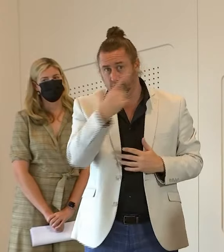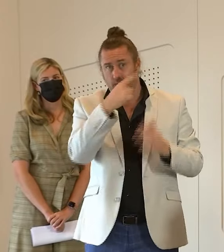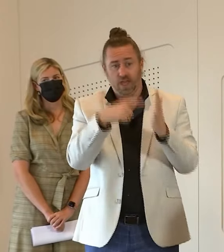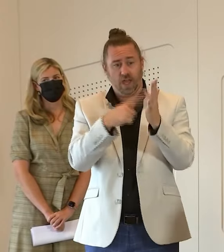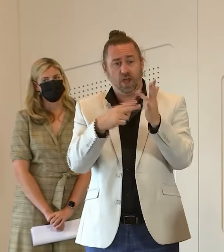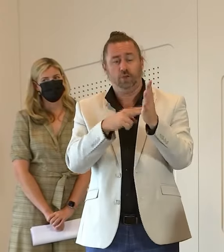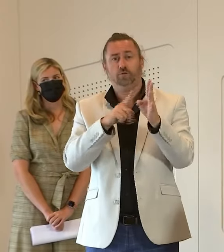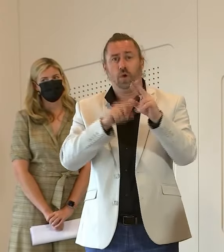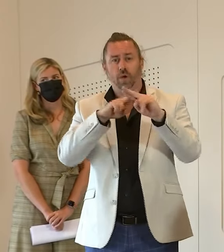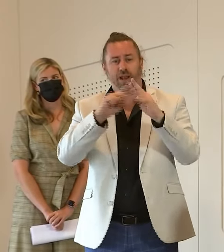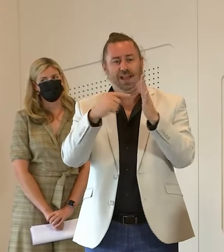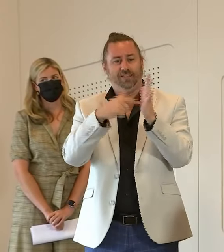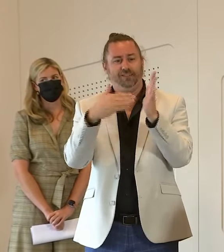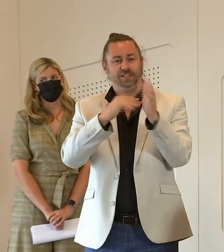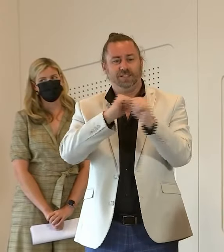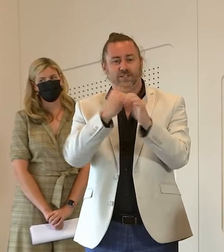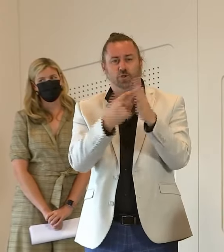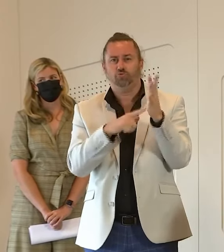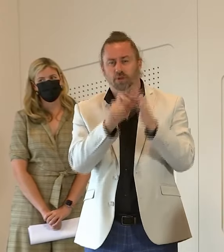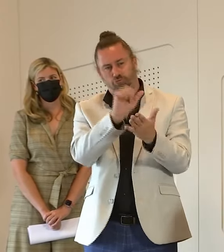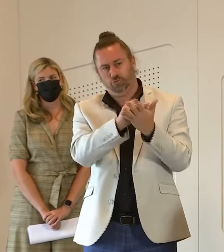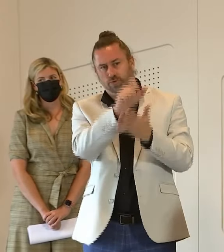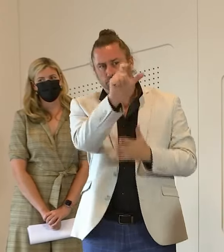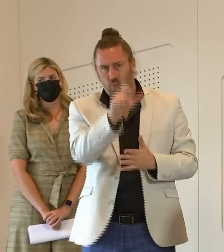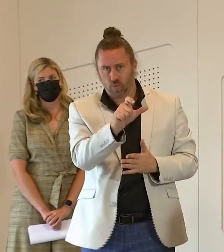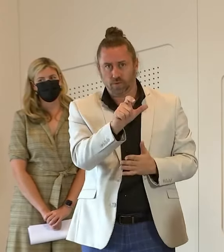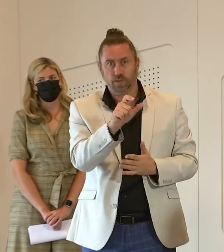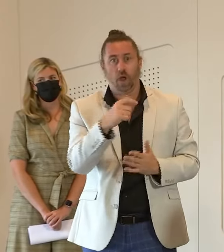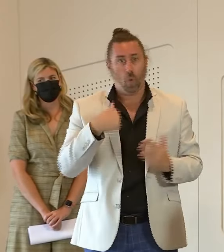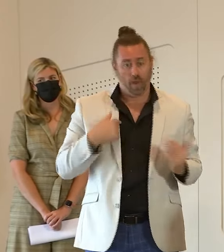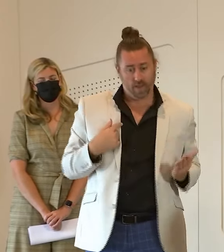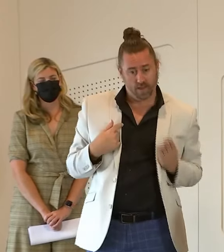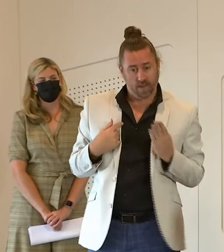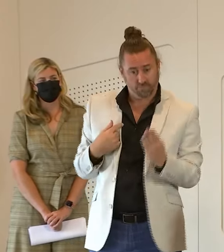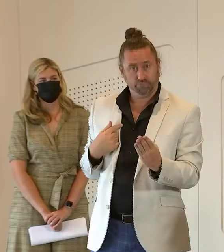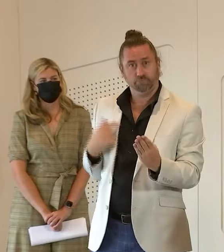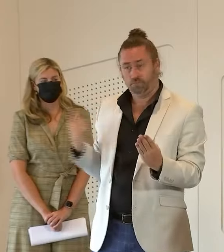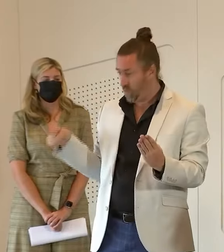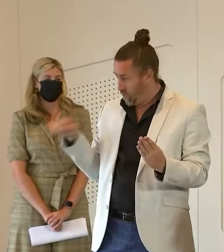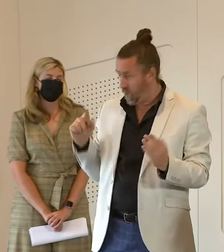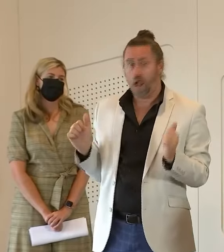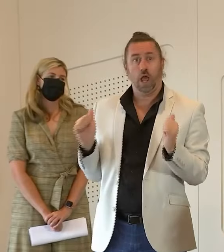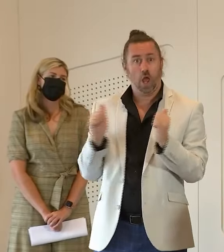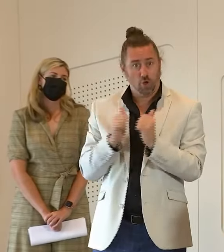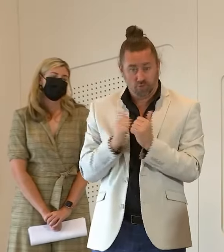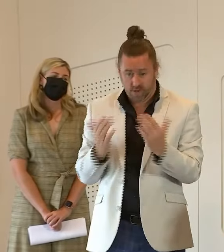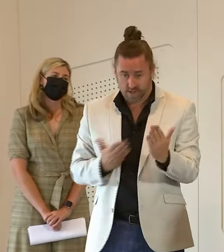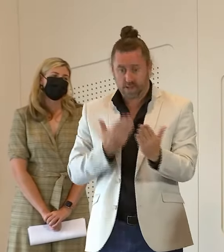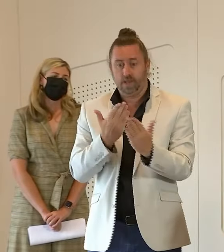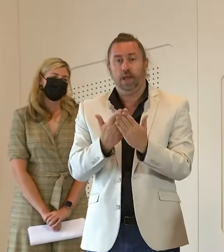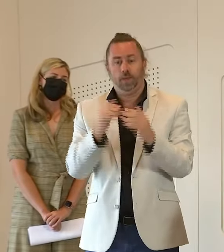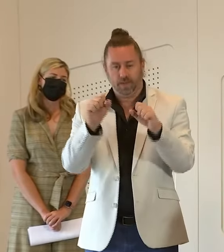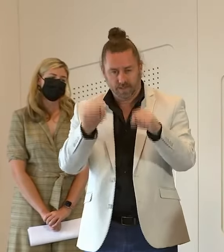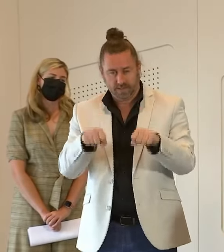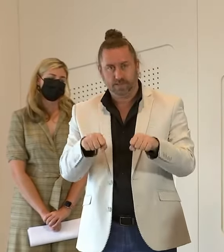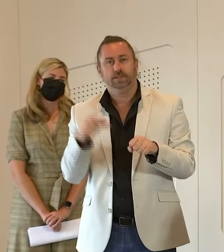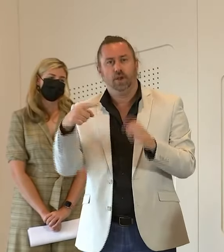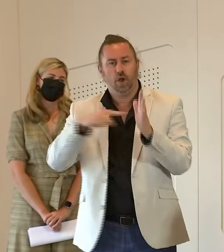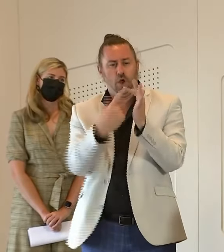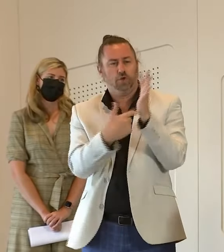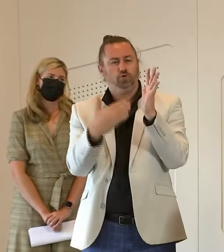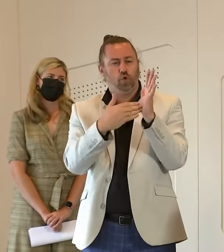our tabled response shows that it is supported and the terms of reference will be